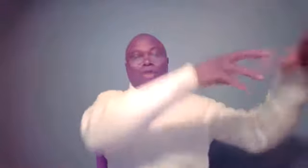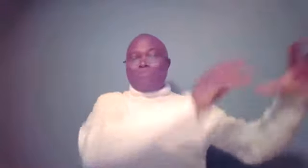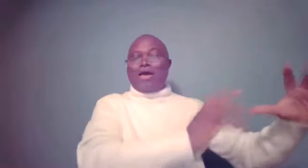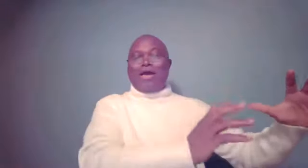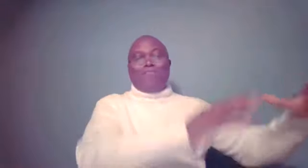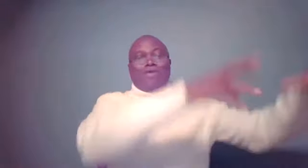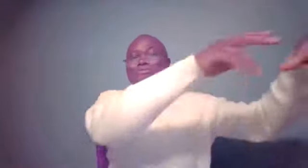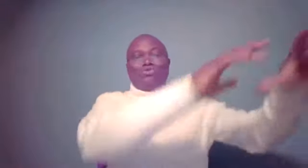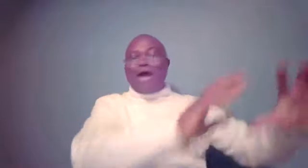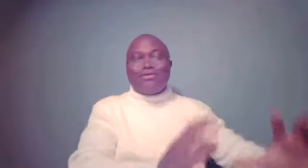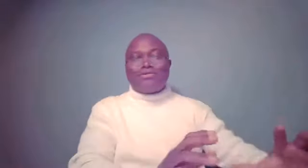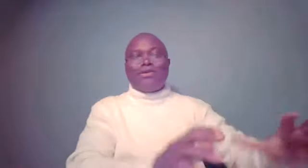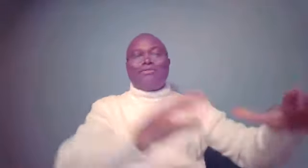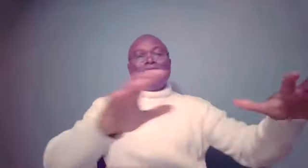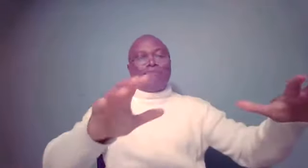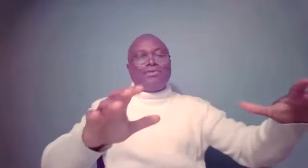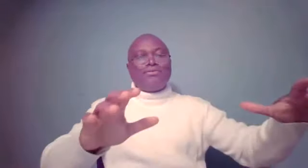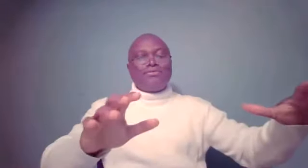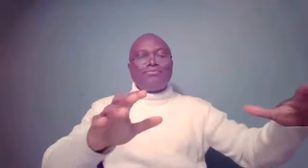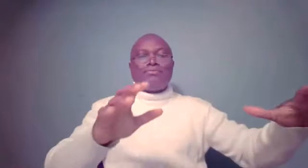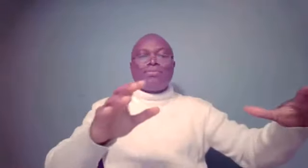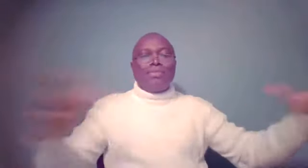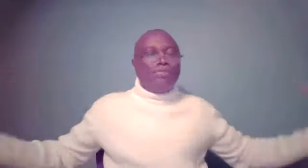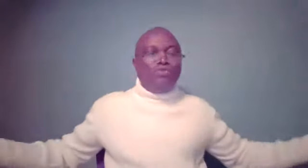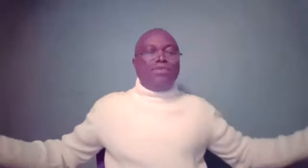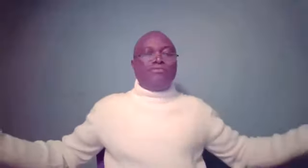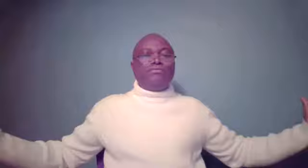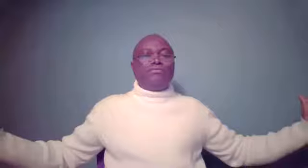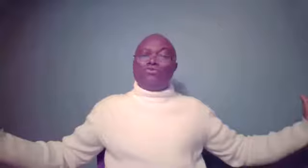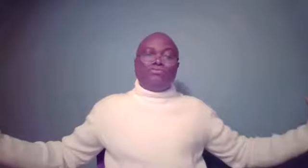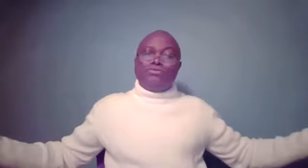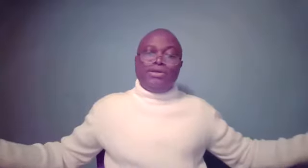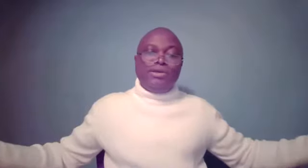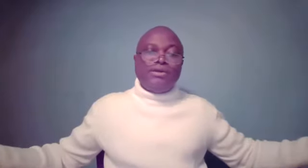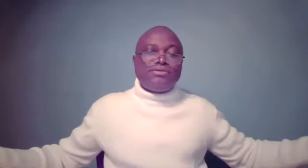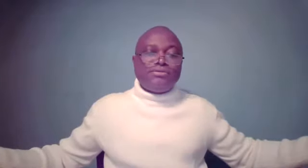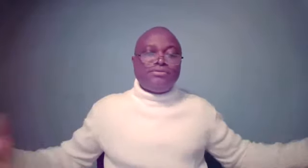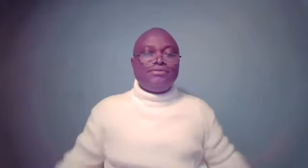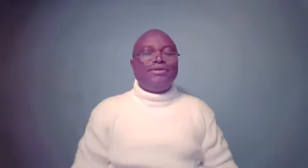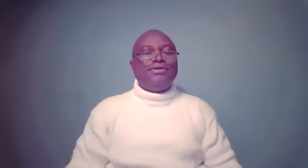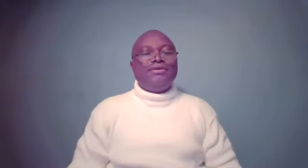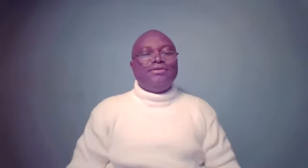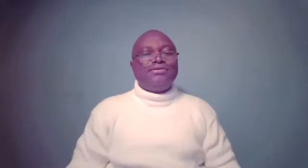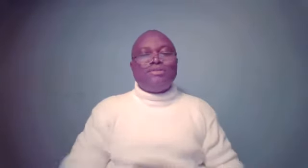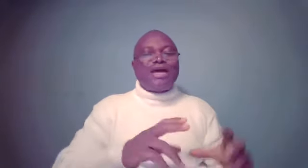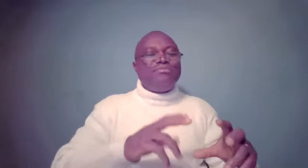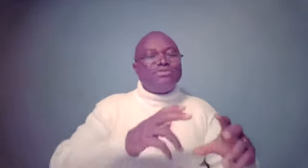Abraham and to Isaac and, right? But the woman, for 20 years. Sometimes